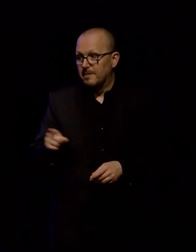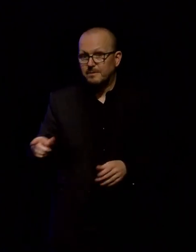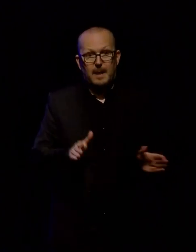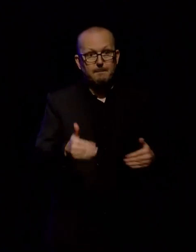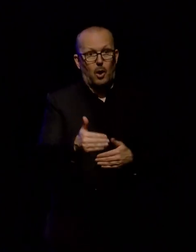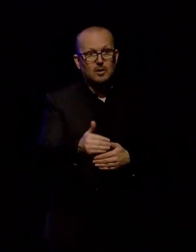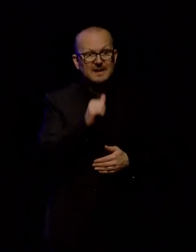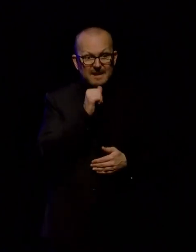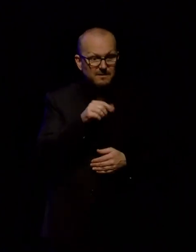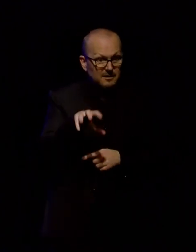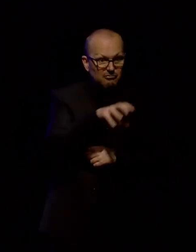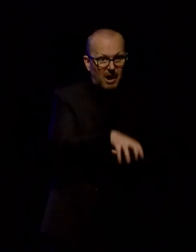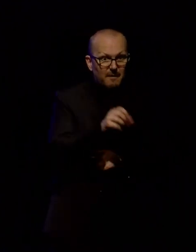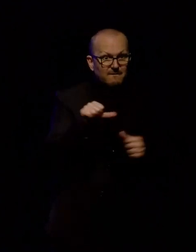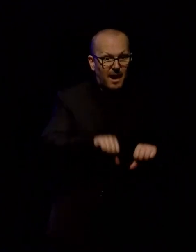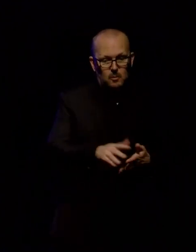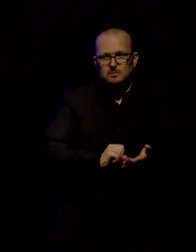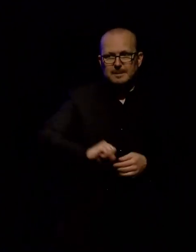Data Grabber. Cool. Thank you.